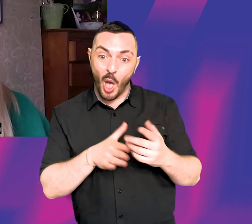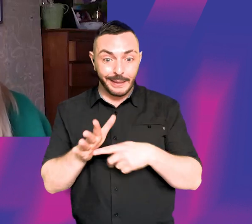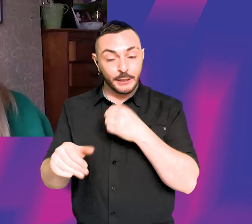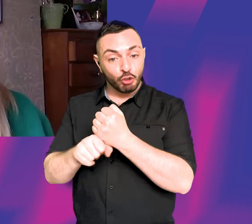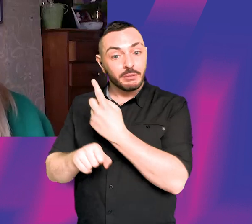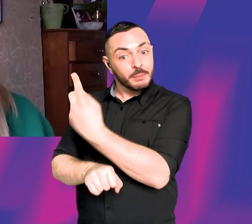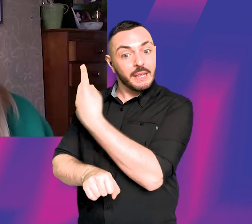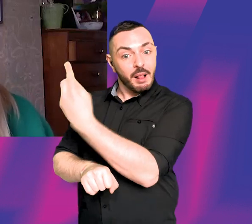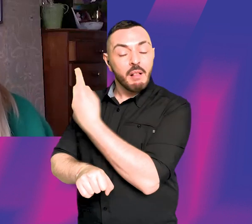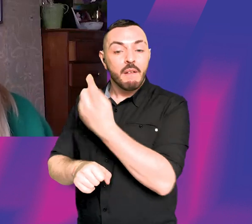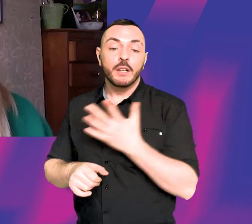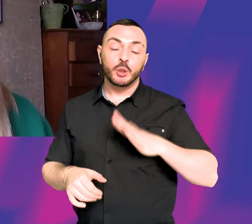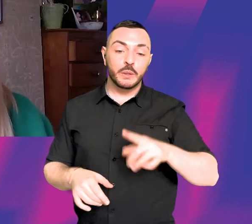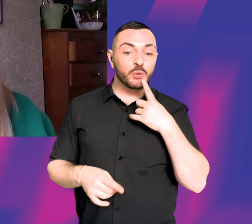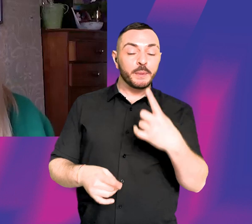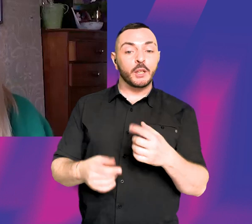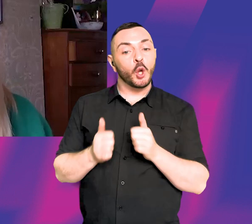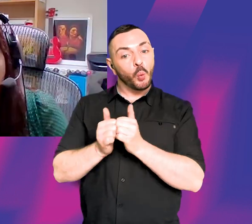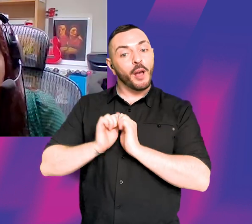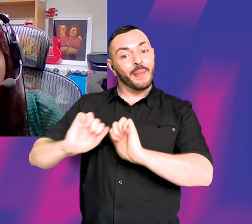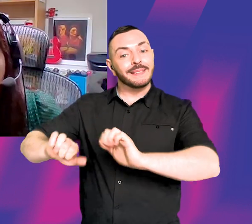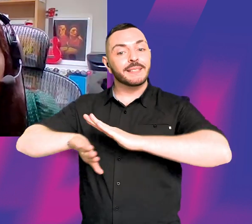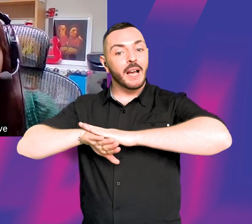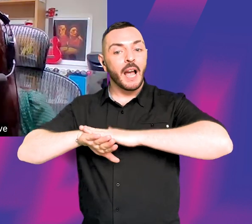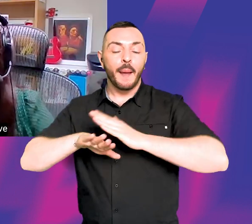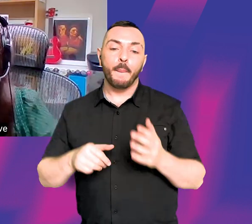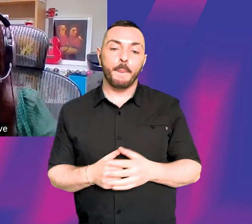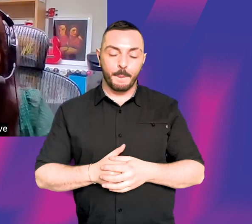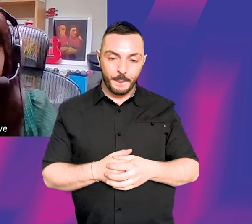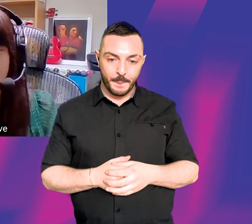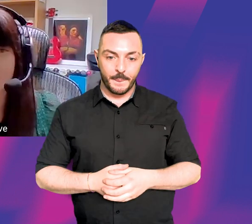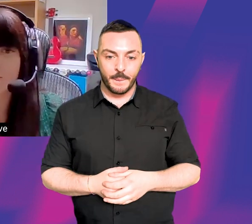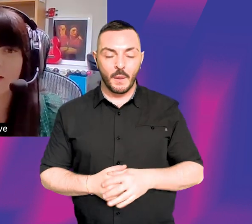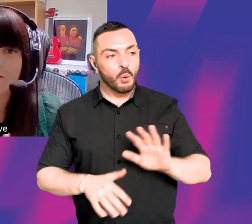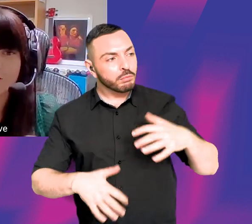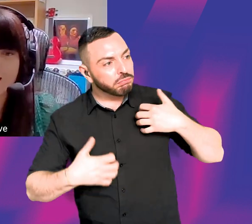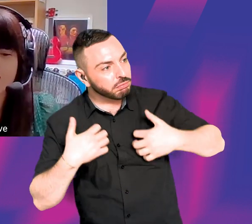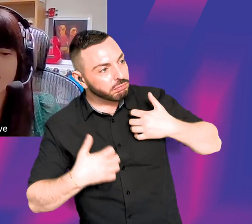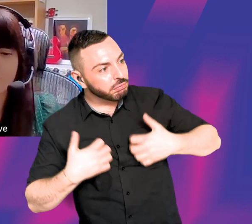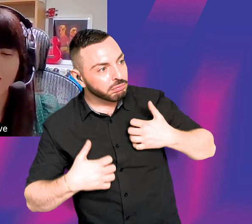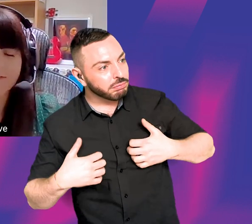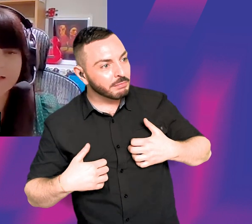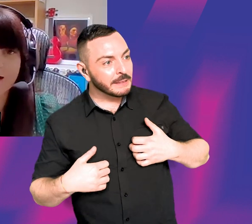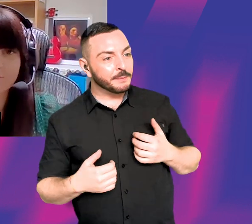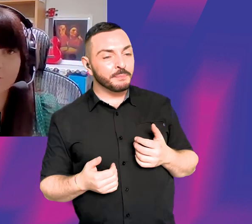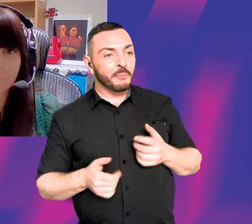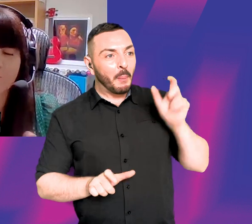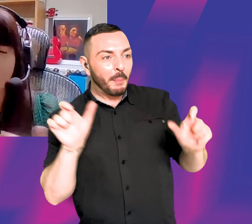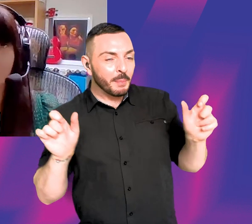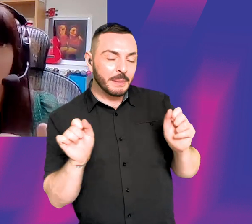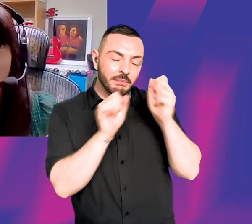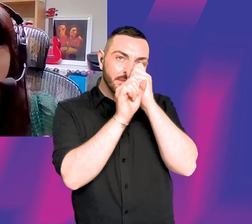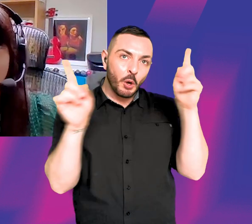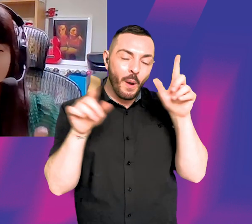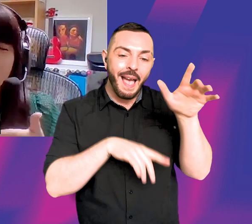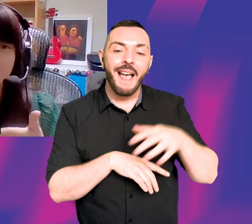prove to them that you're going to be worth their time and effort. And I think that's interesting, people might not realise that you have to have or,